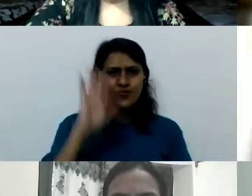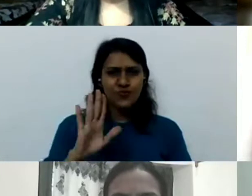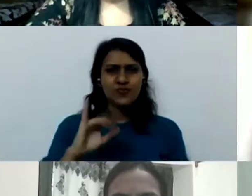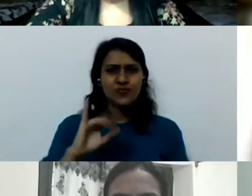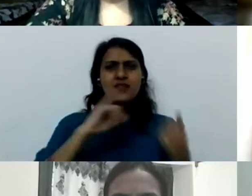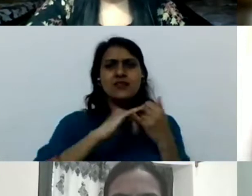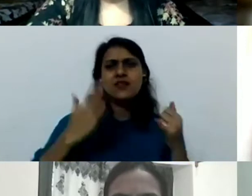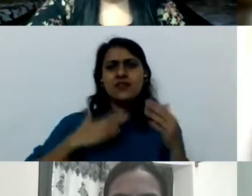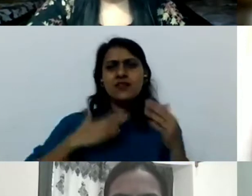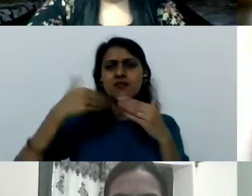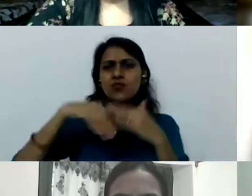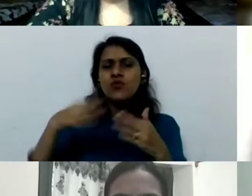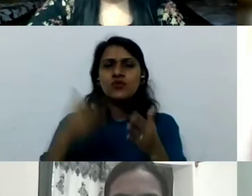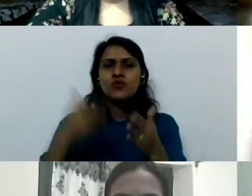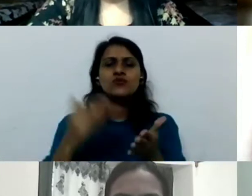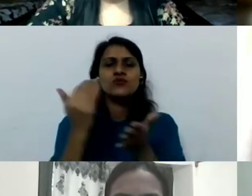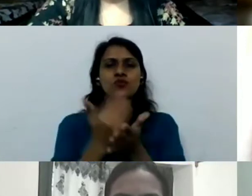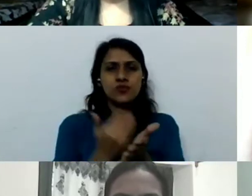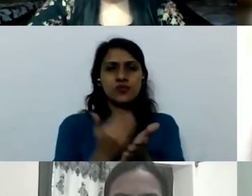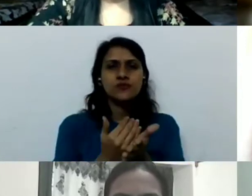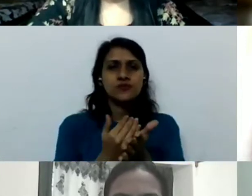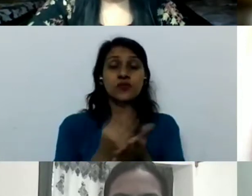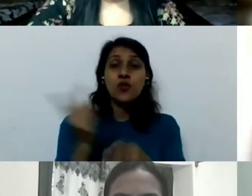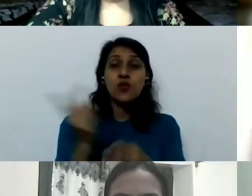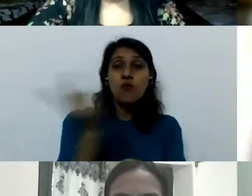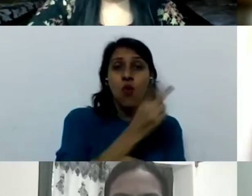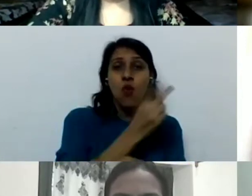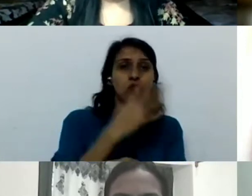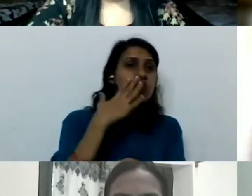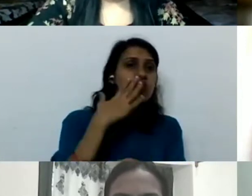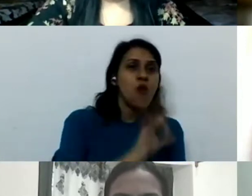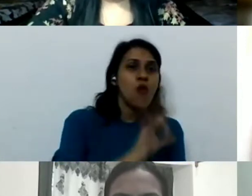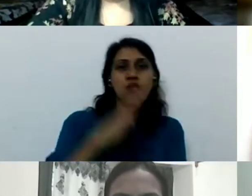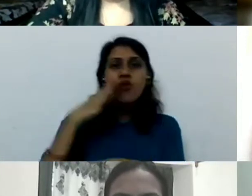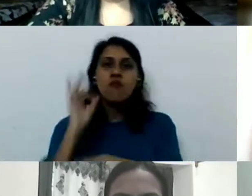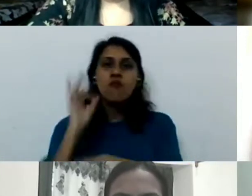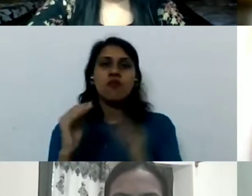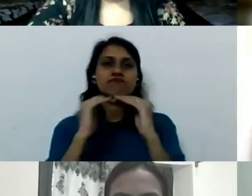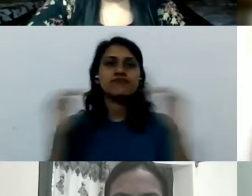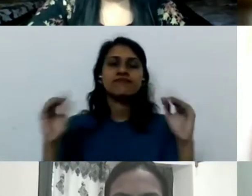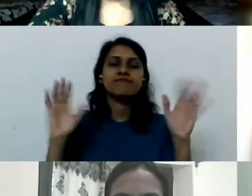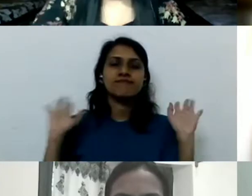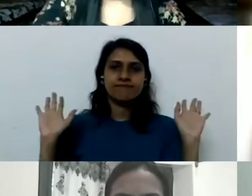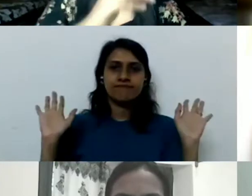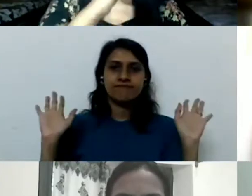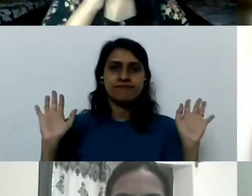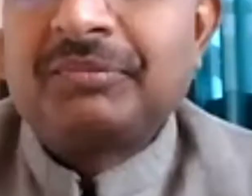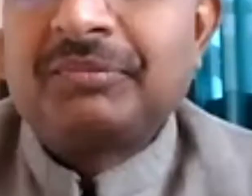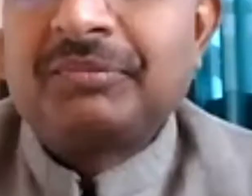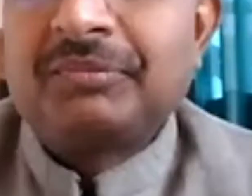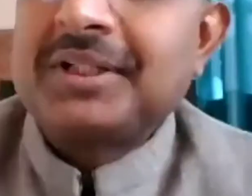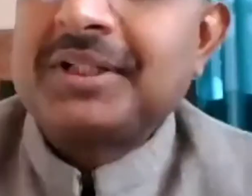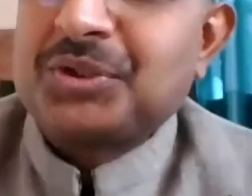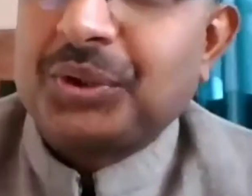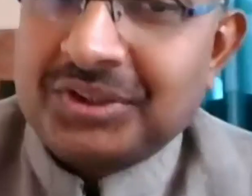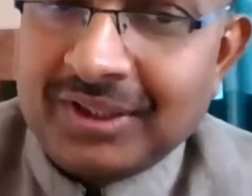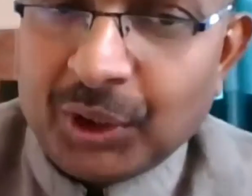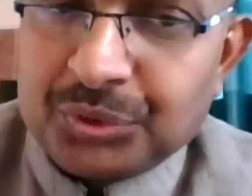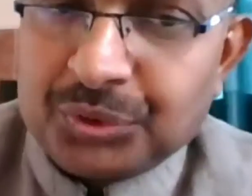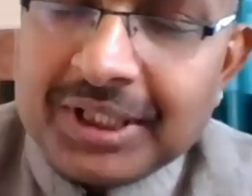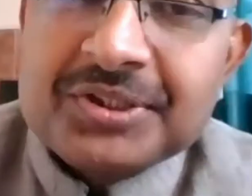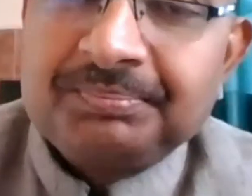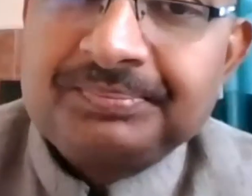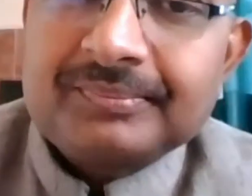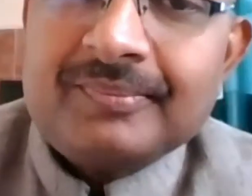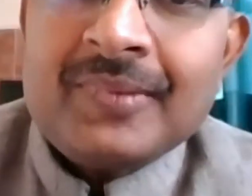discourse uh both these issues are of equal importance so let us start with the first theme that is education